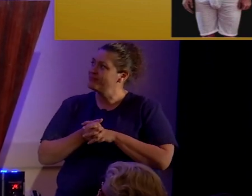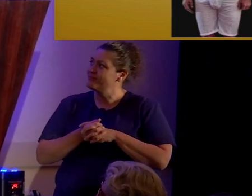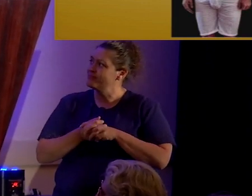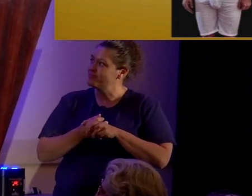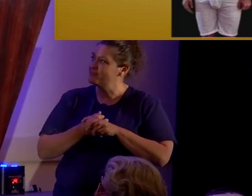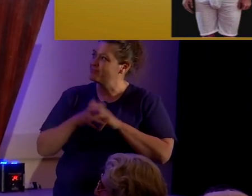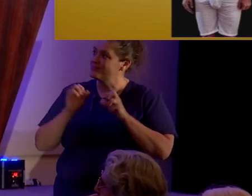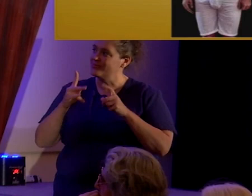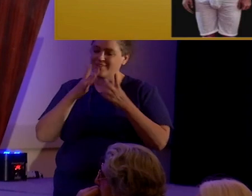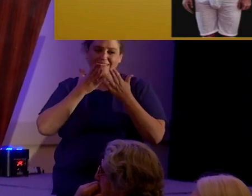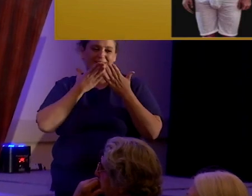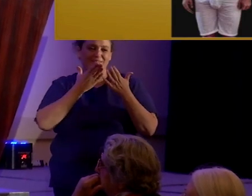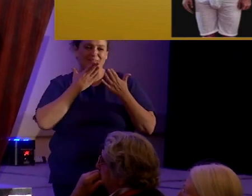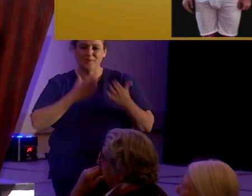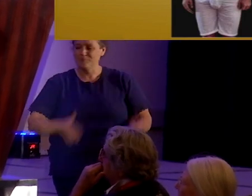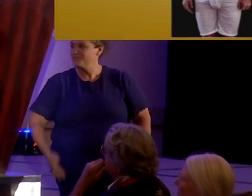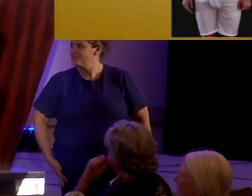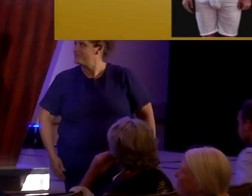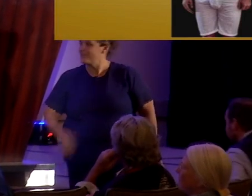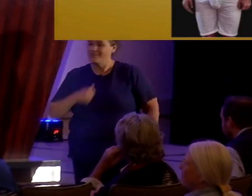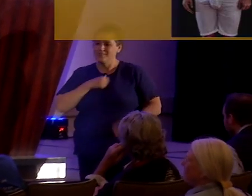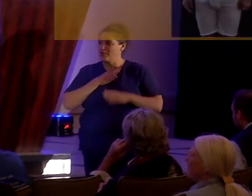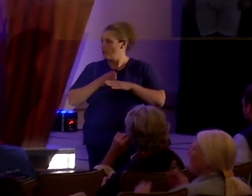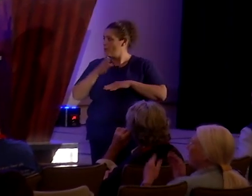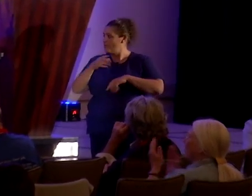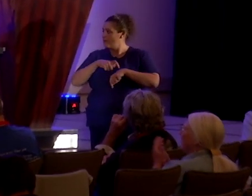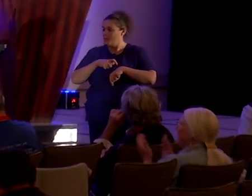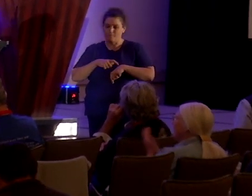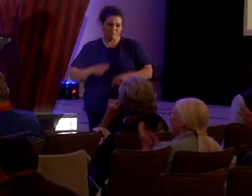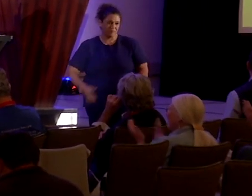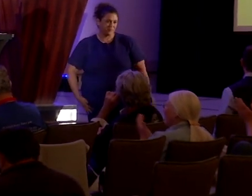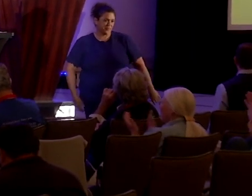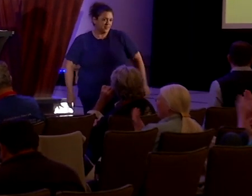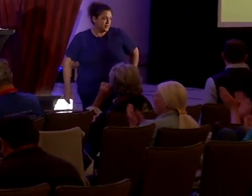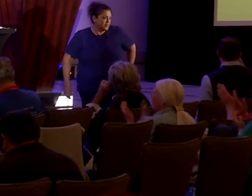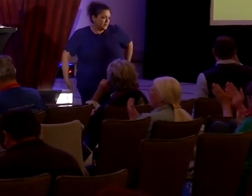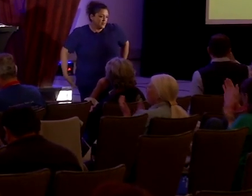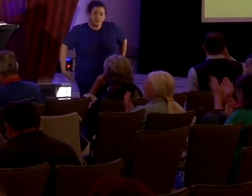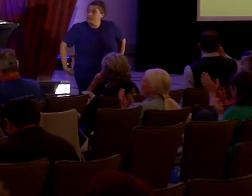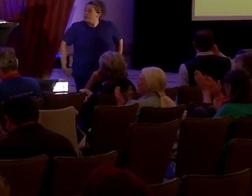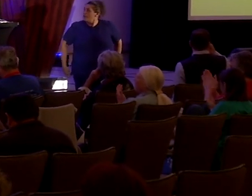Thank you. I'm sorry there's been no return. Thank you. Thank you.